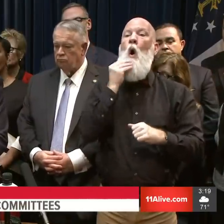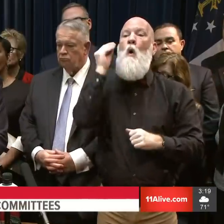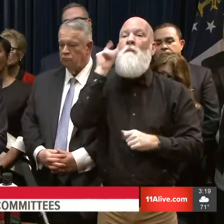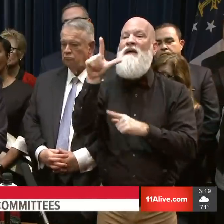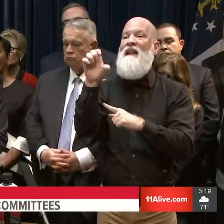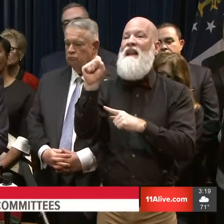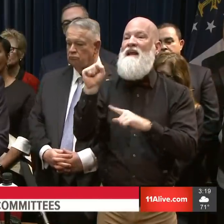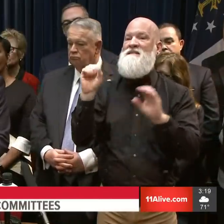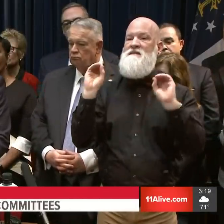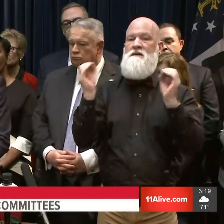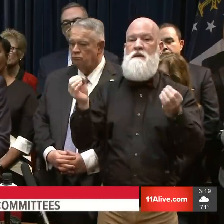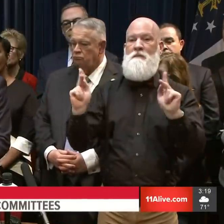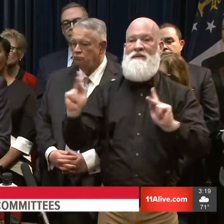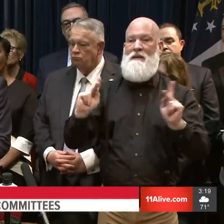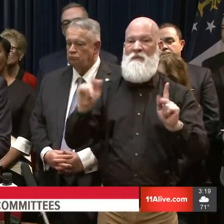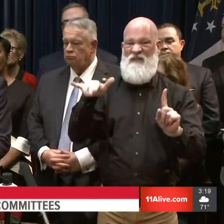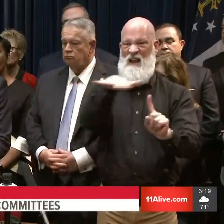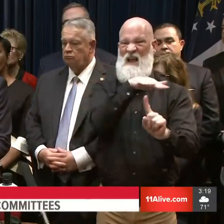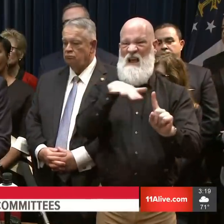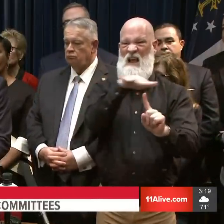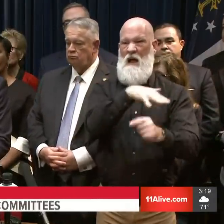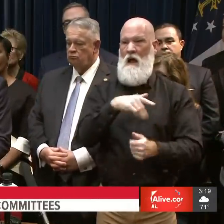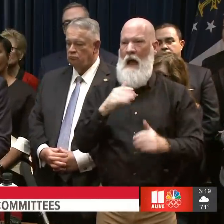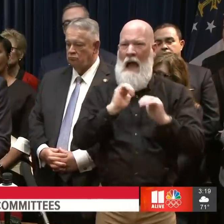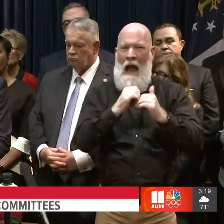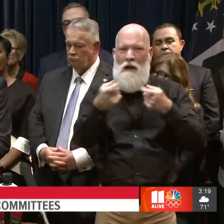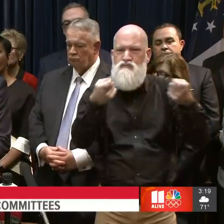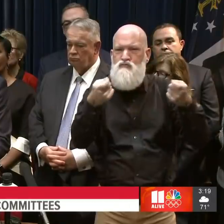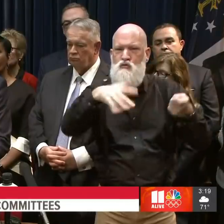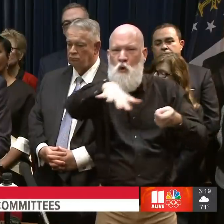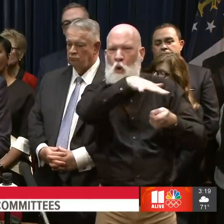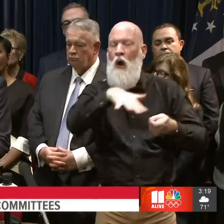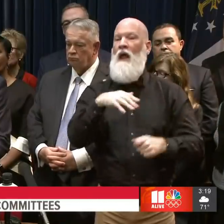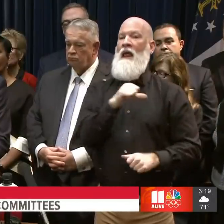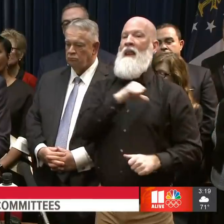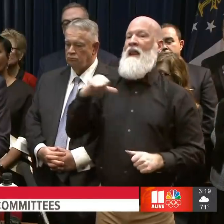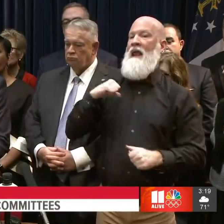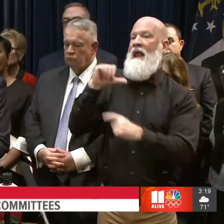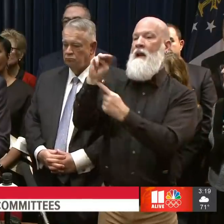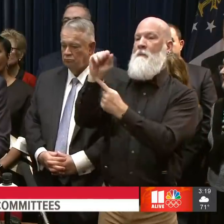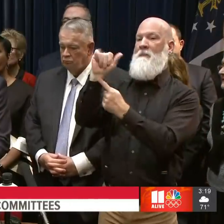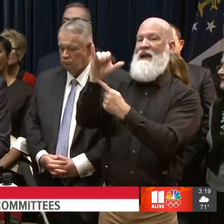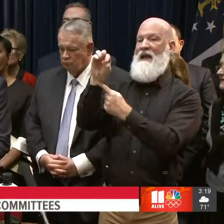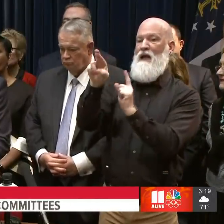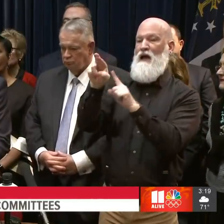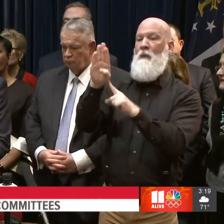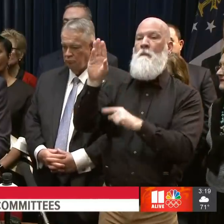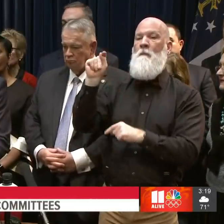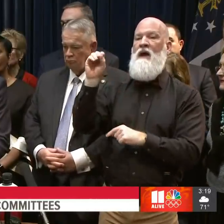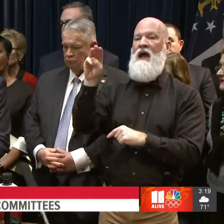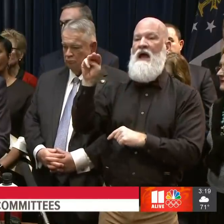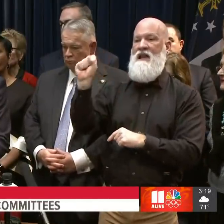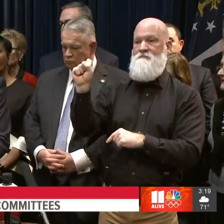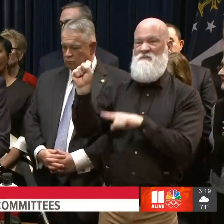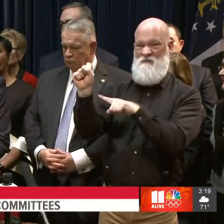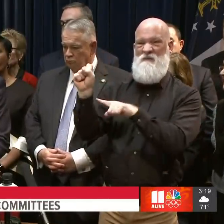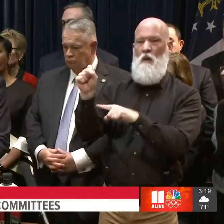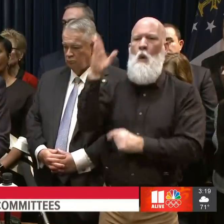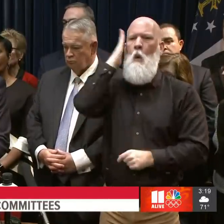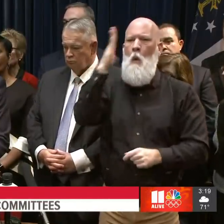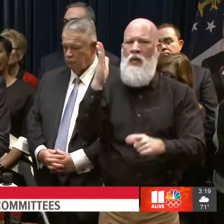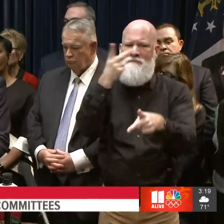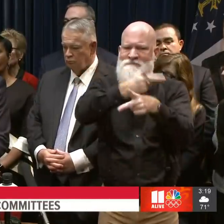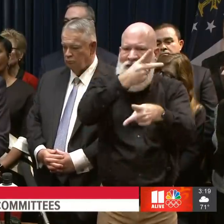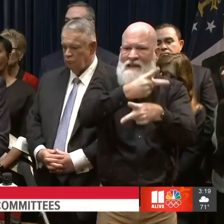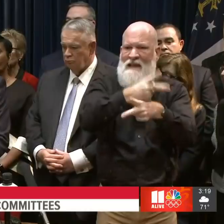Keisha Lance Bottoms, who certainly understands the importance of this fight and knows what we need to do to ensure adequate